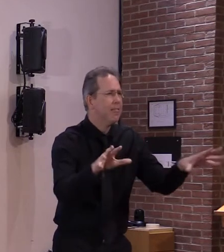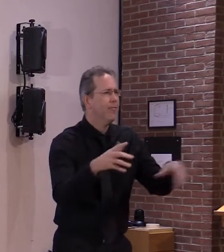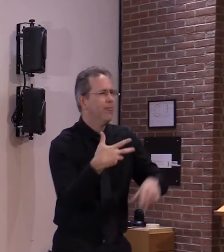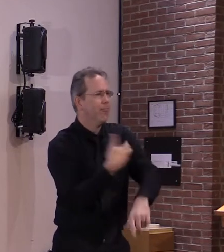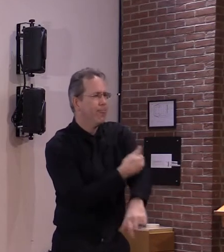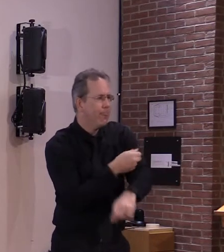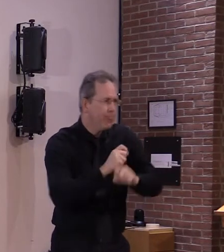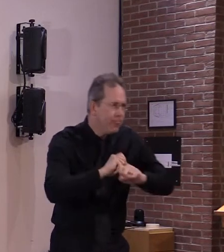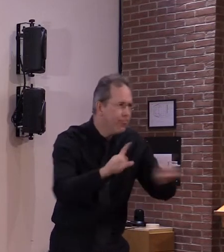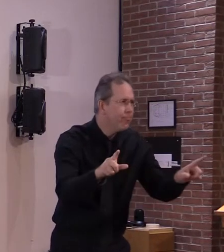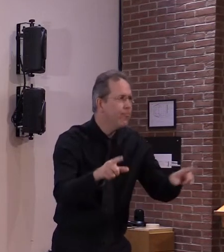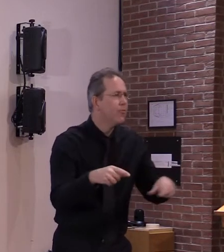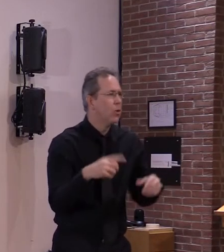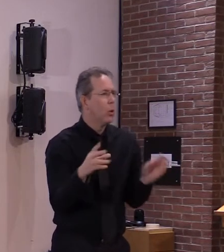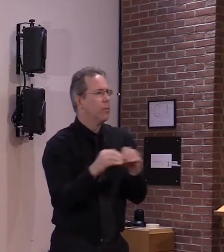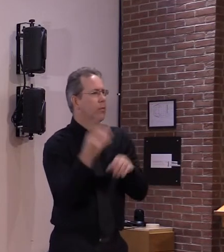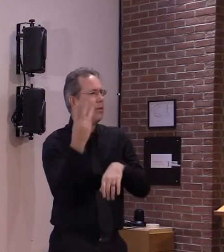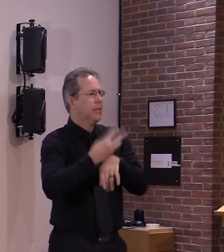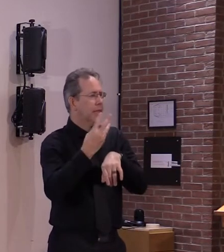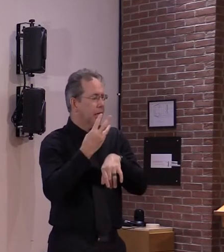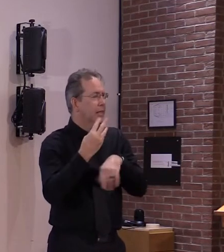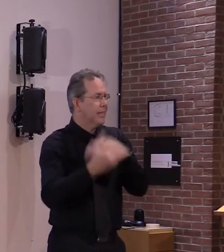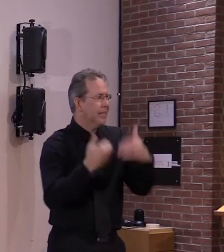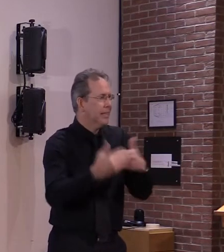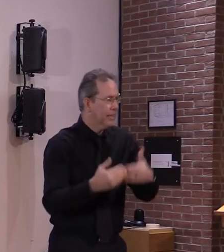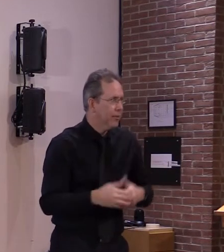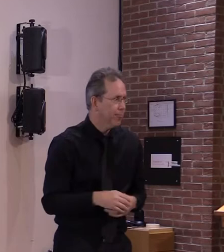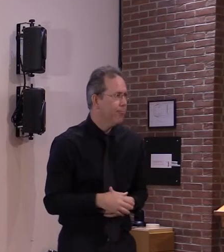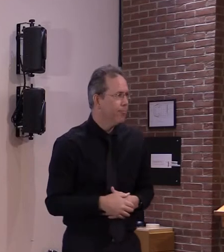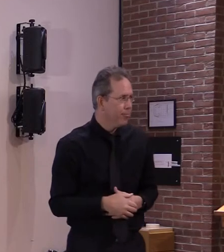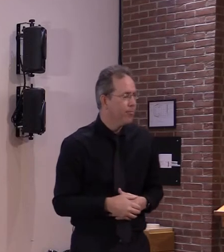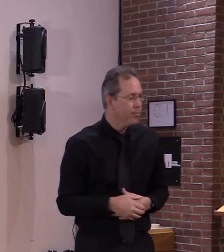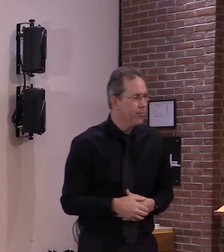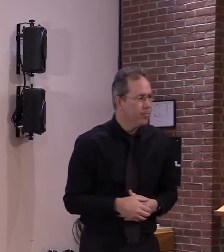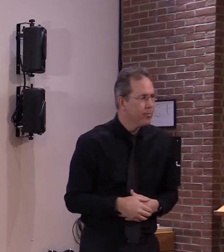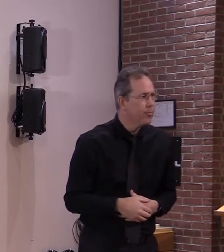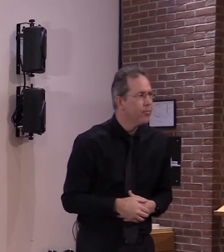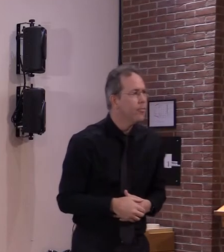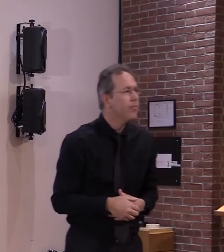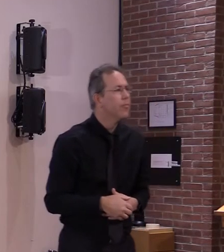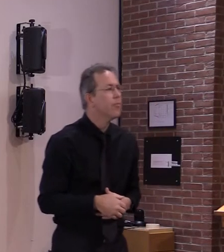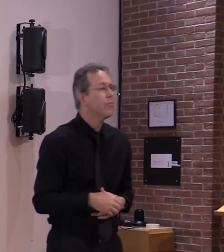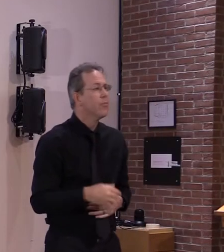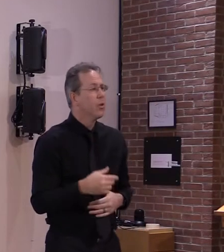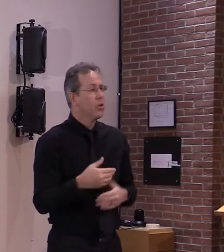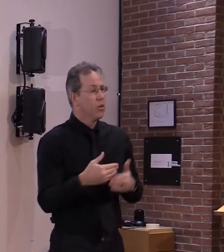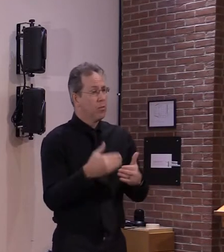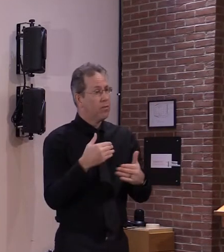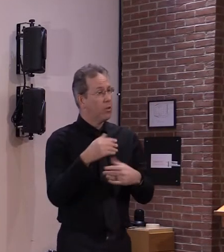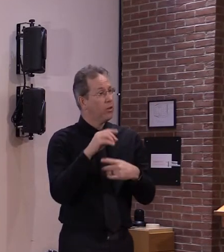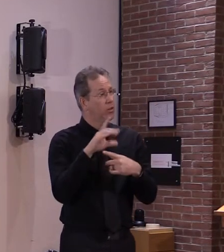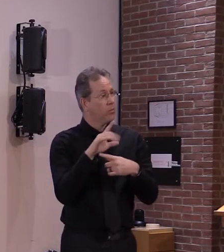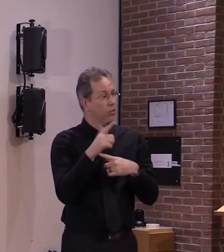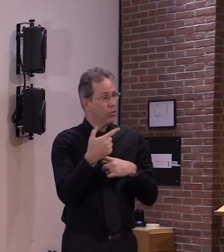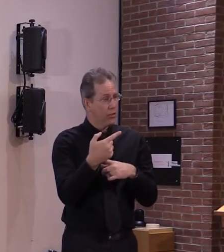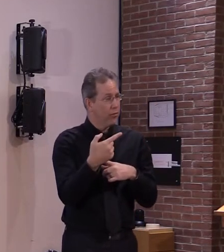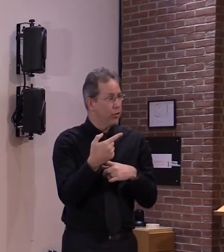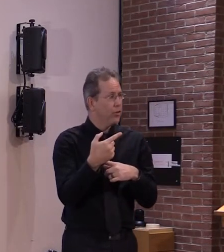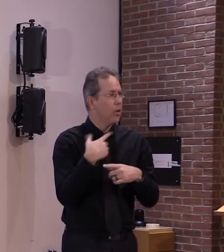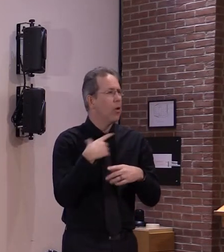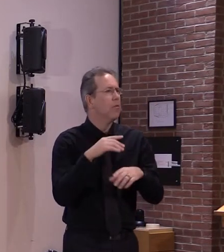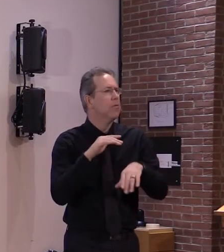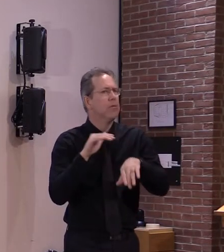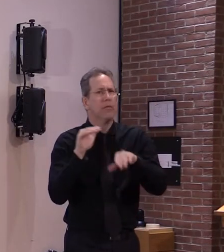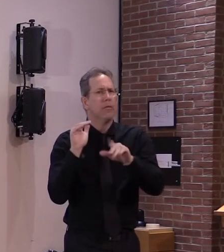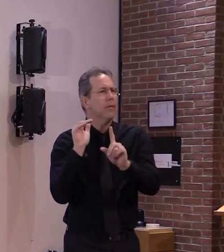and a lot of good work will happen during that time in terms of making sure the pharmacies and the long-term care facilities